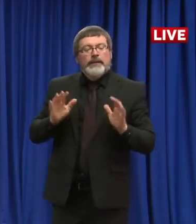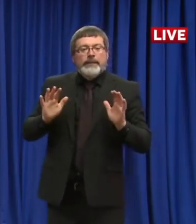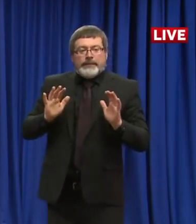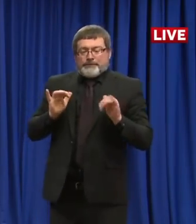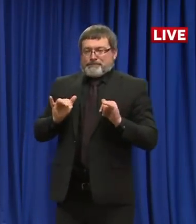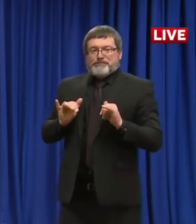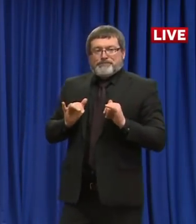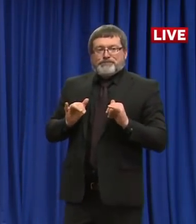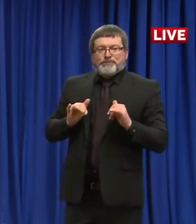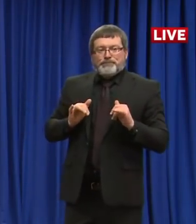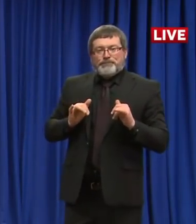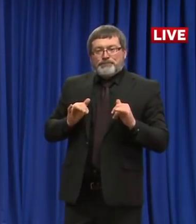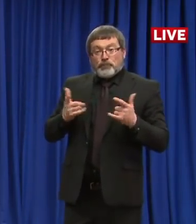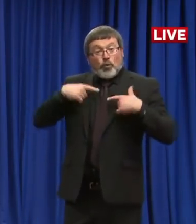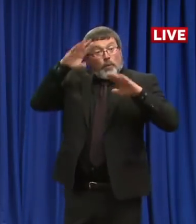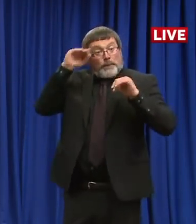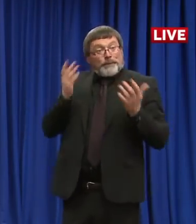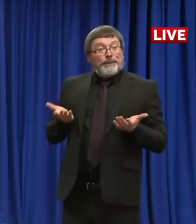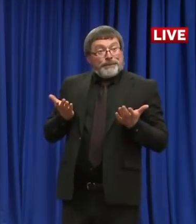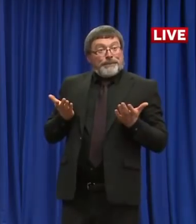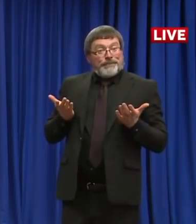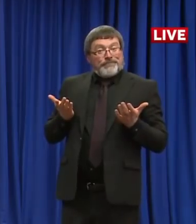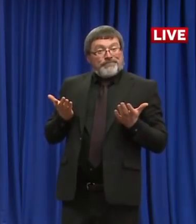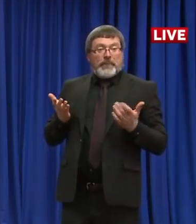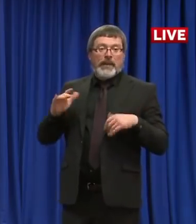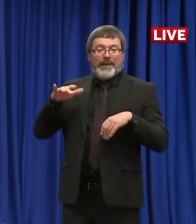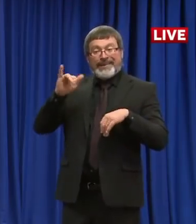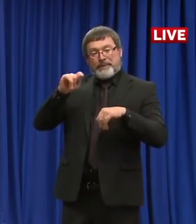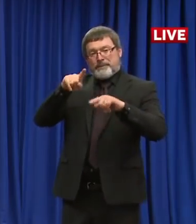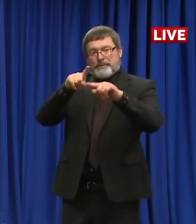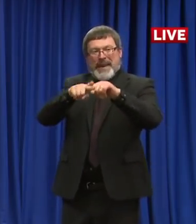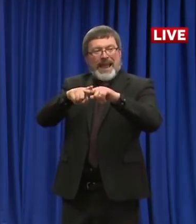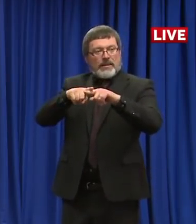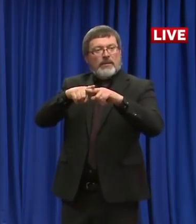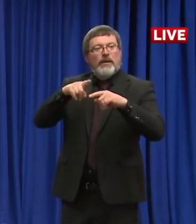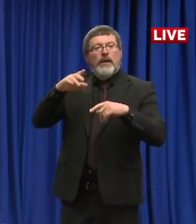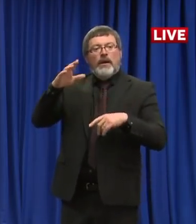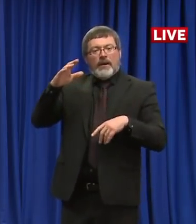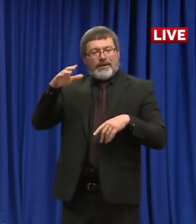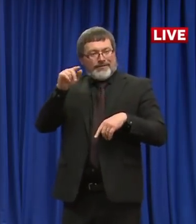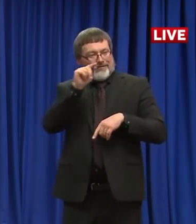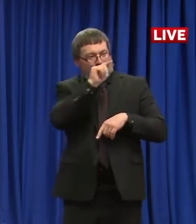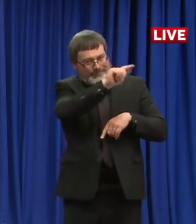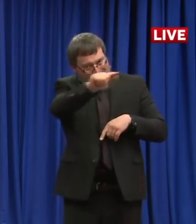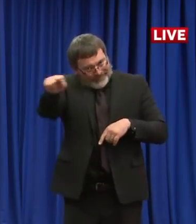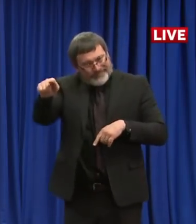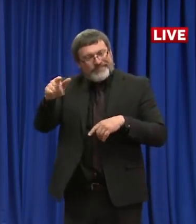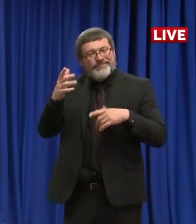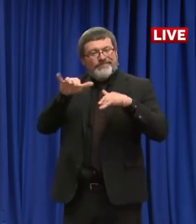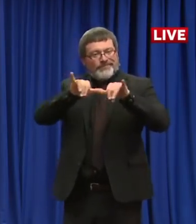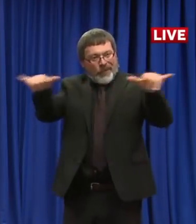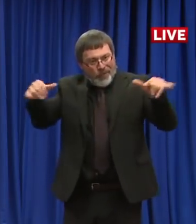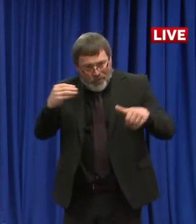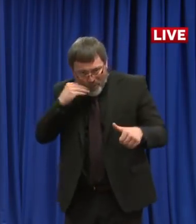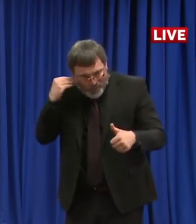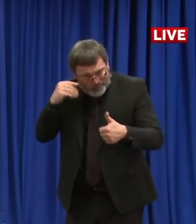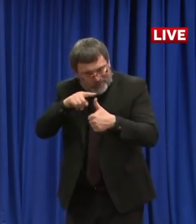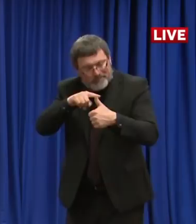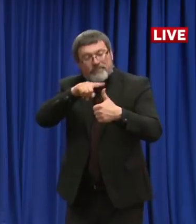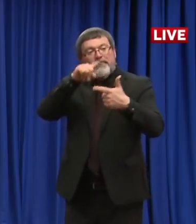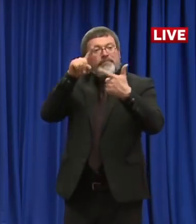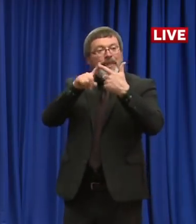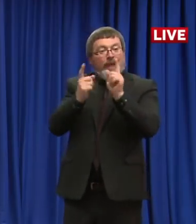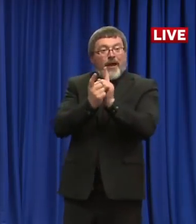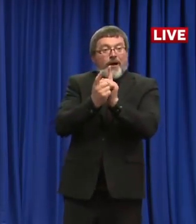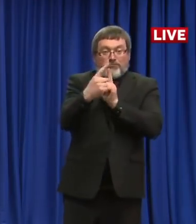our ability to continue with our social distancing measures. Right? So I think likely what we're going to see is that it's